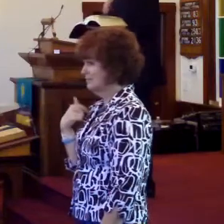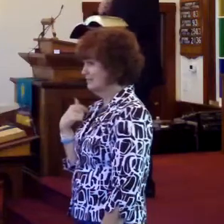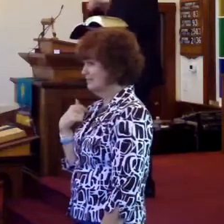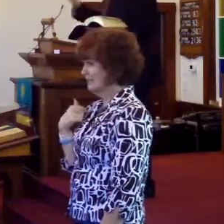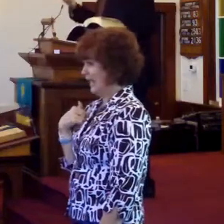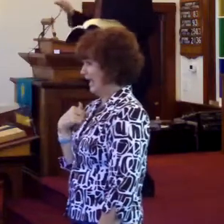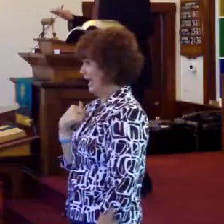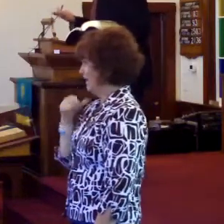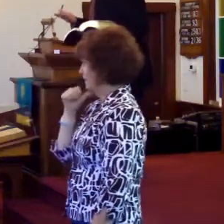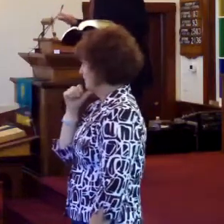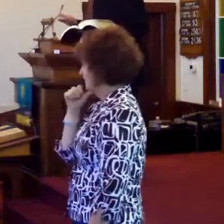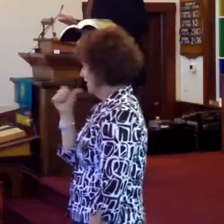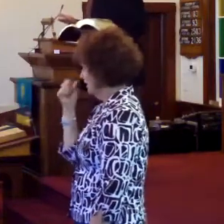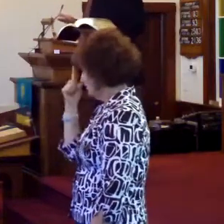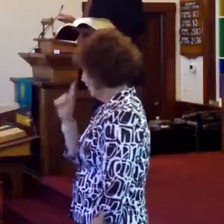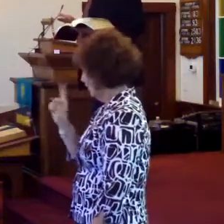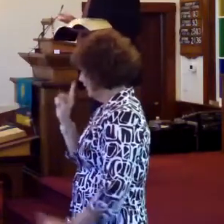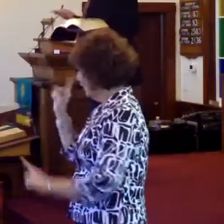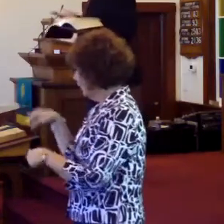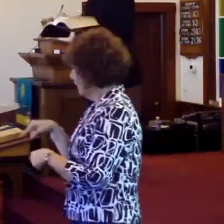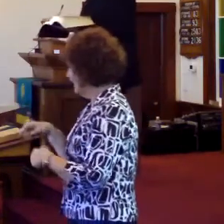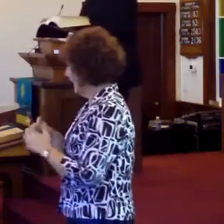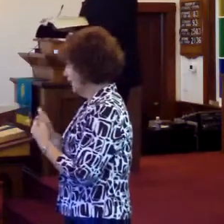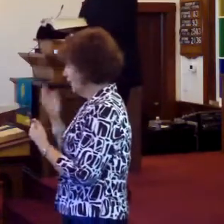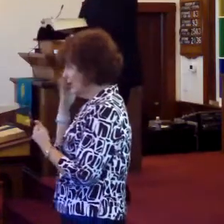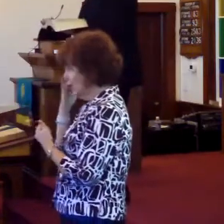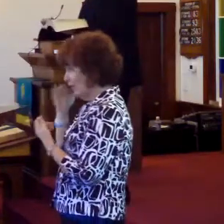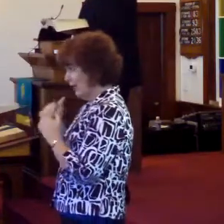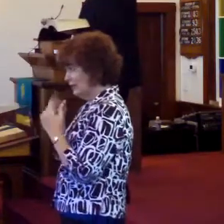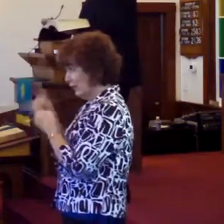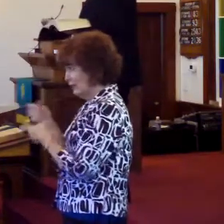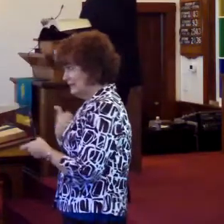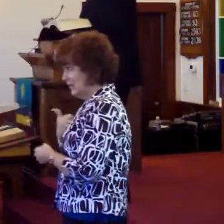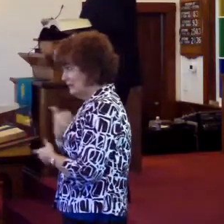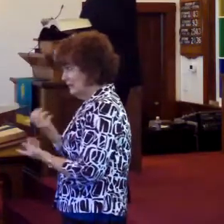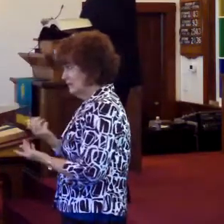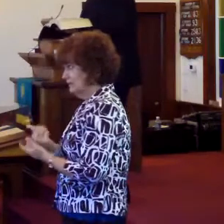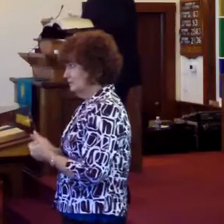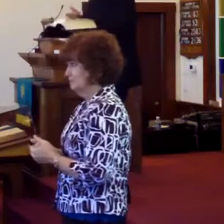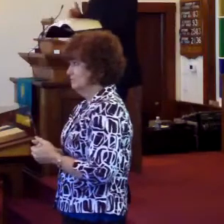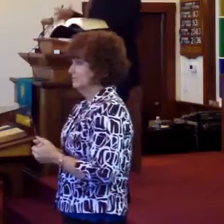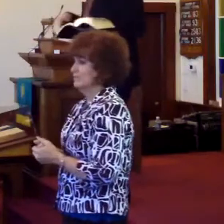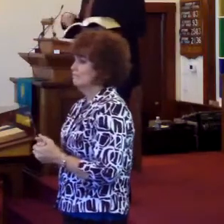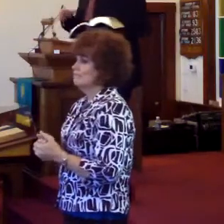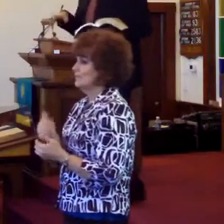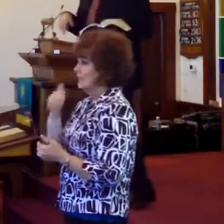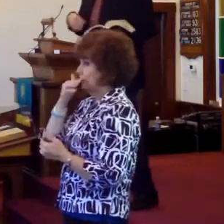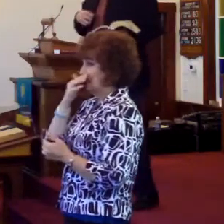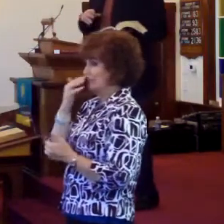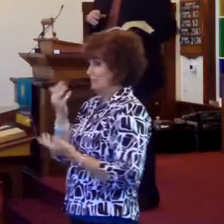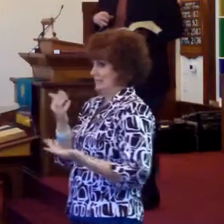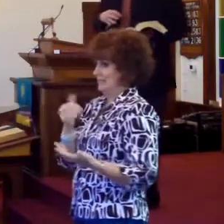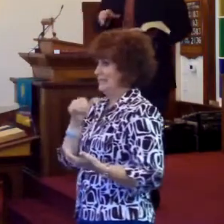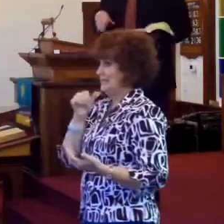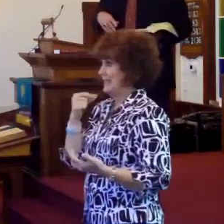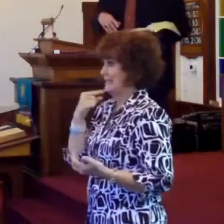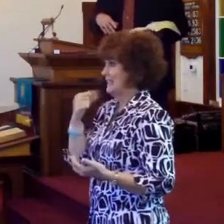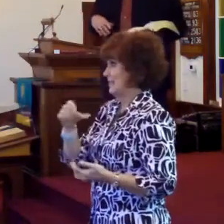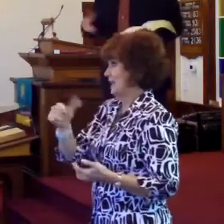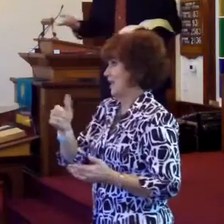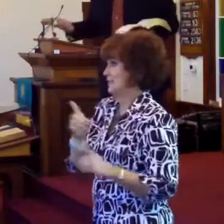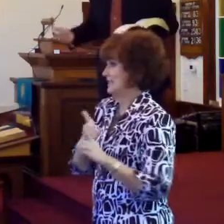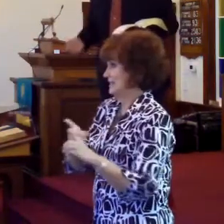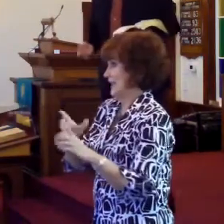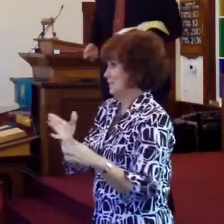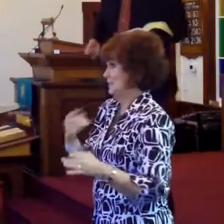I'm sorry, I don't know where you're going. So how do I know where to get there? It doesn't say if the other disciples said anything